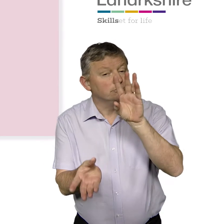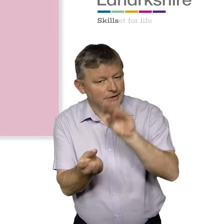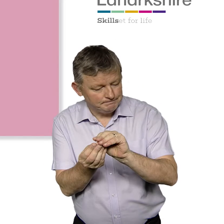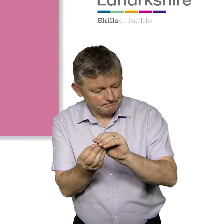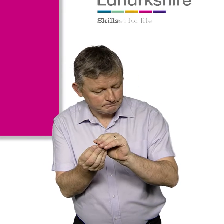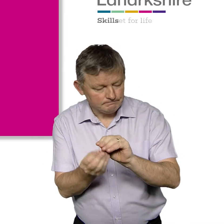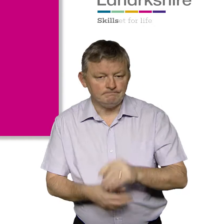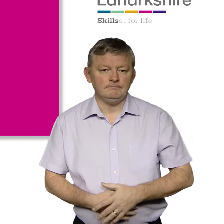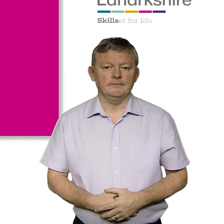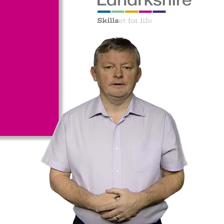.nclanarkshire Summary